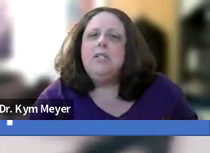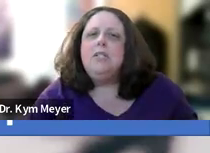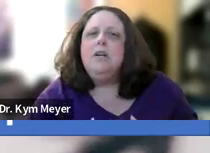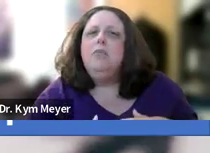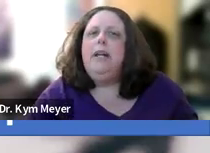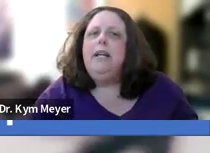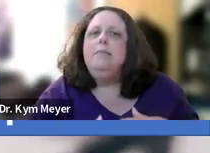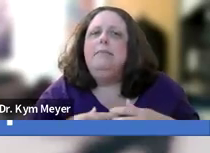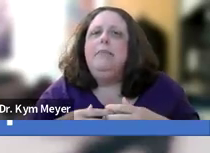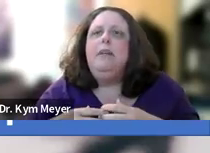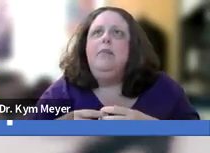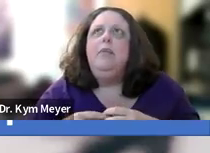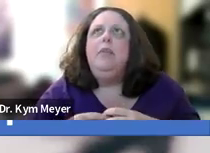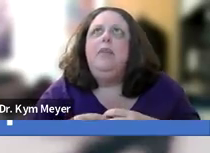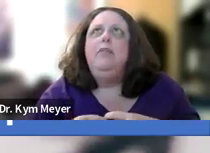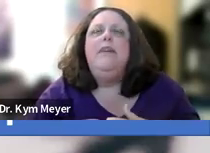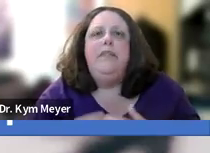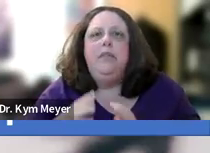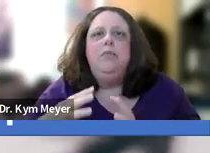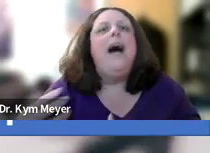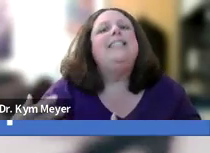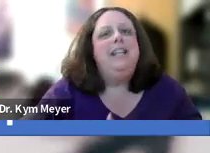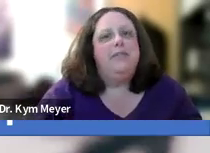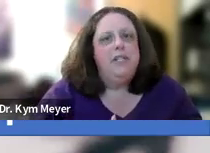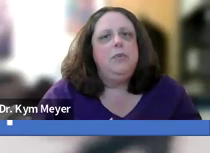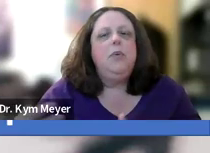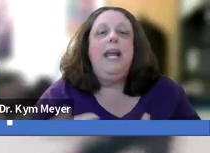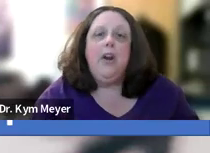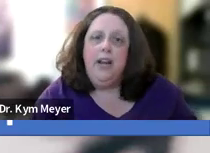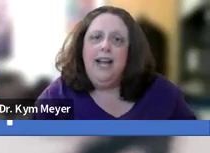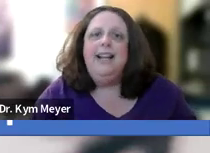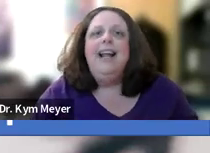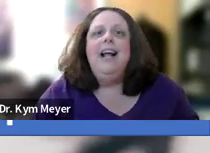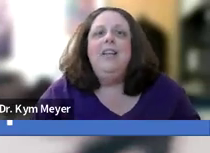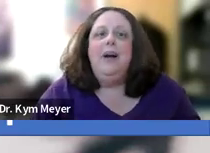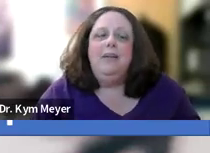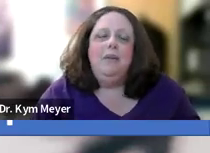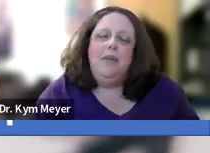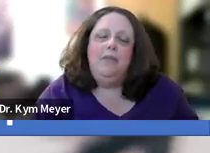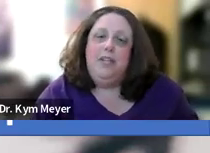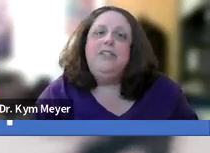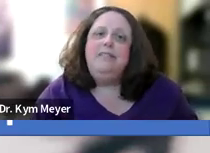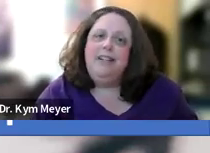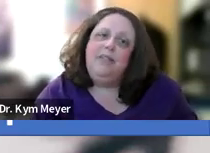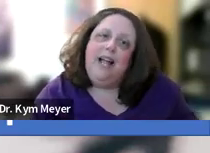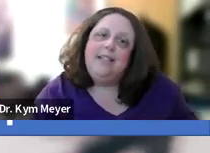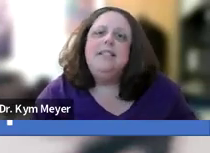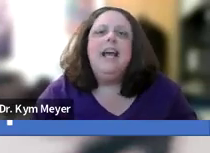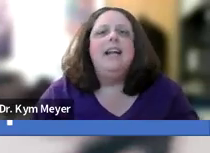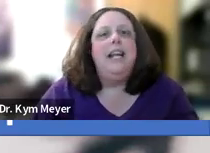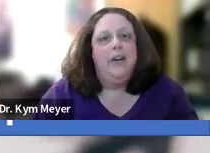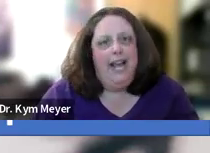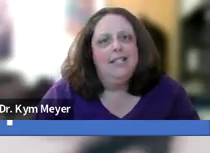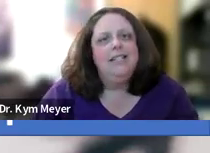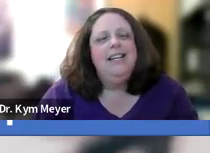that's really the vast difference between hearing and vision glasses